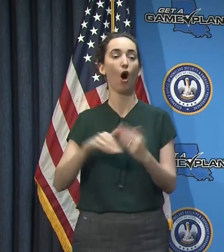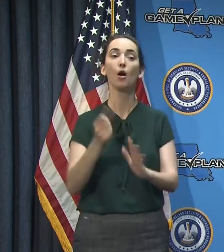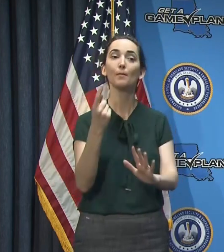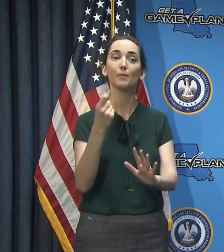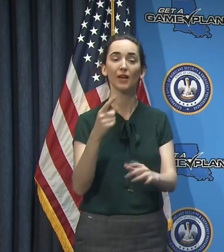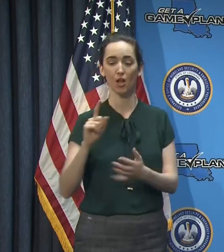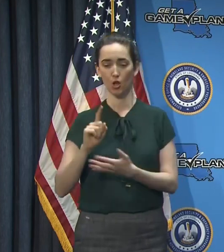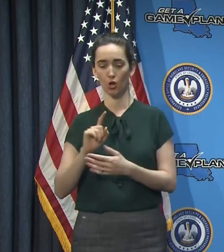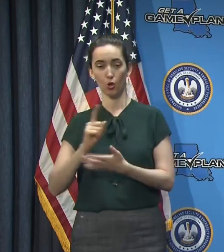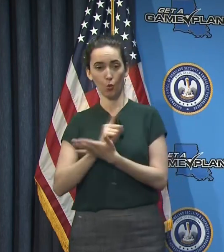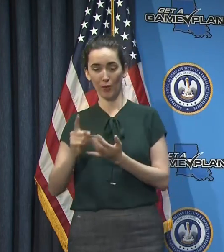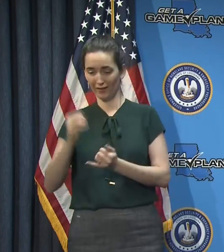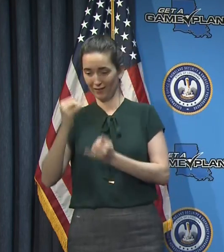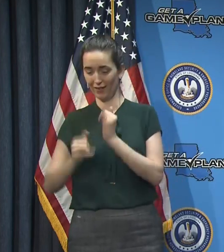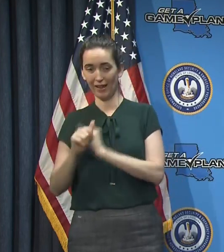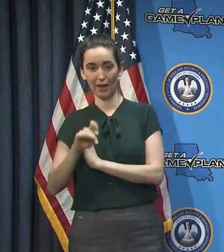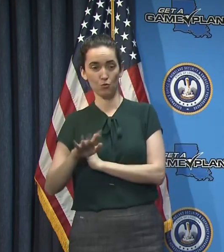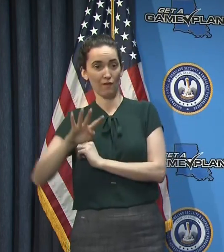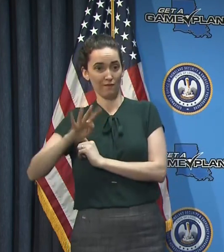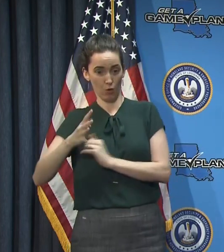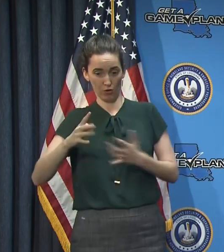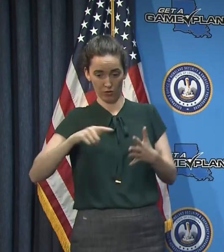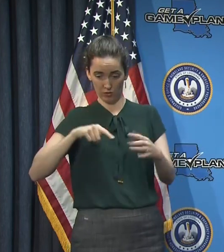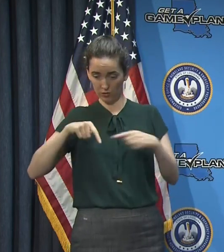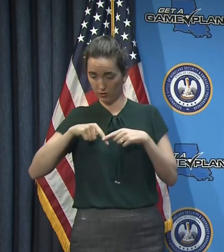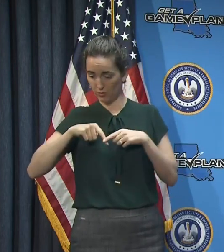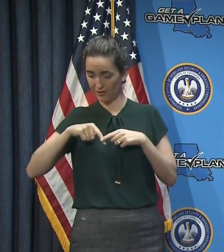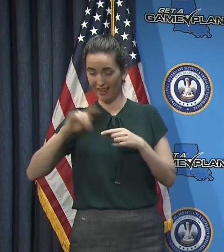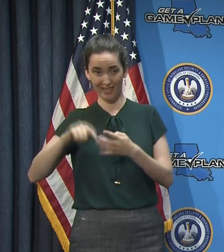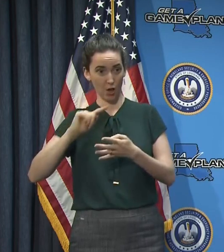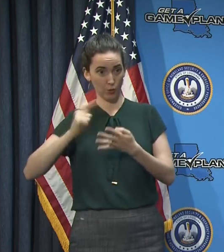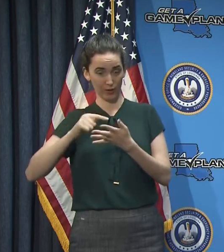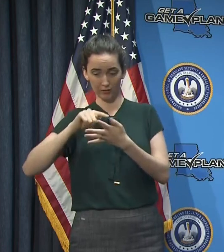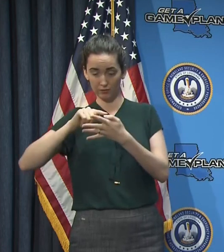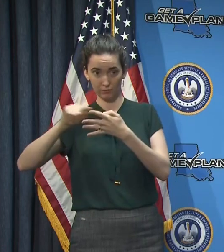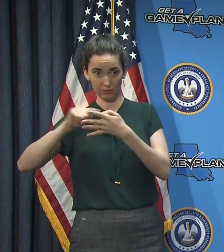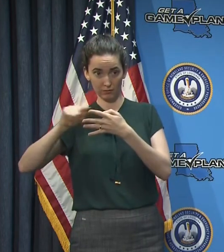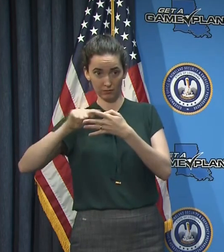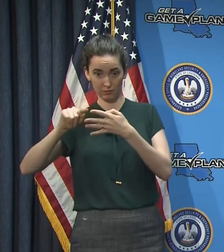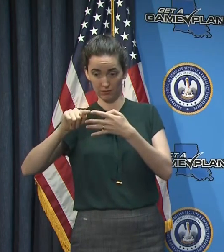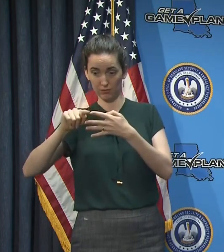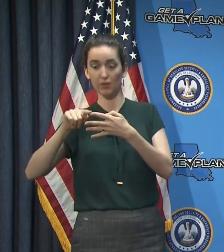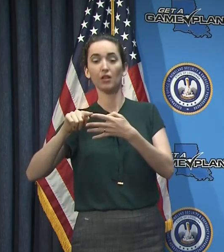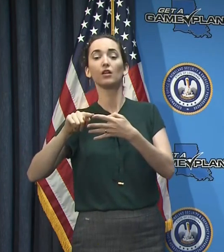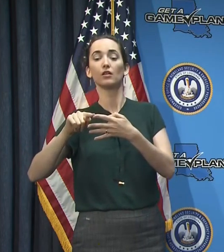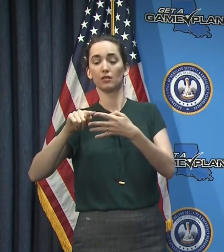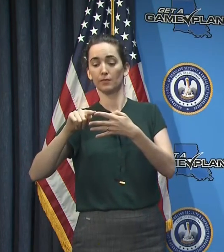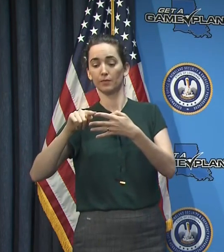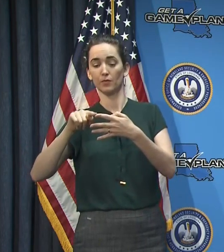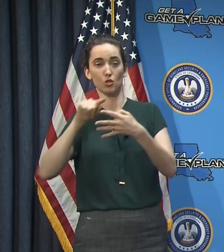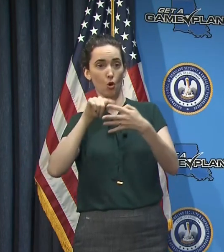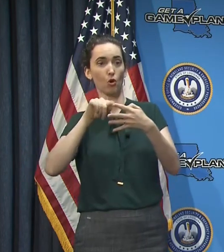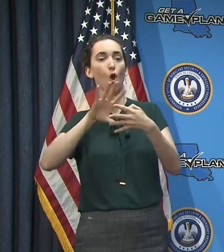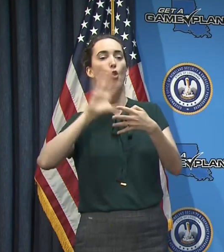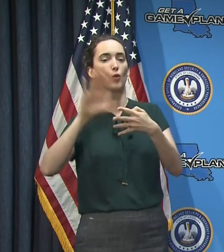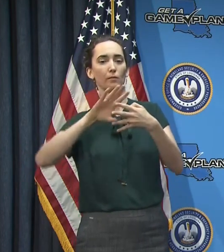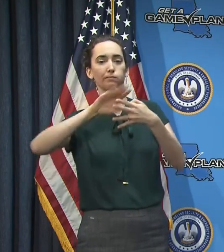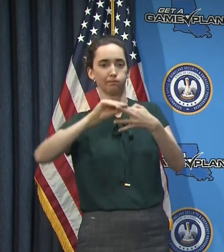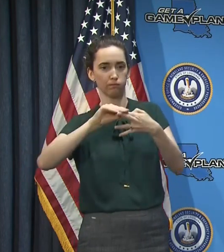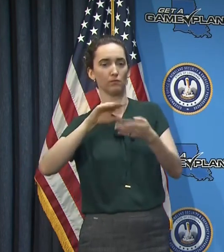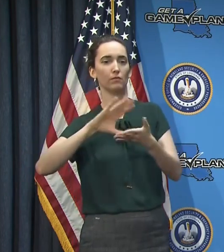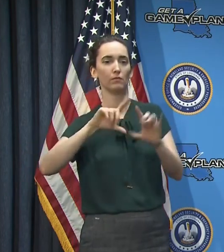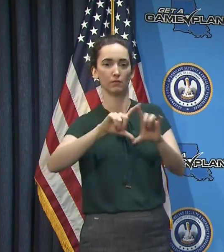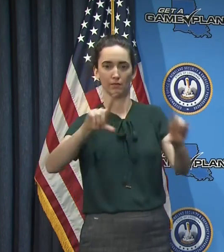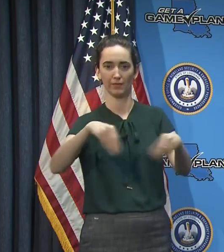directed Secretary Ava Dashwa to begin making those payments on Monday of next week. So Greg, the answer to your